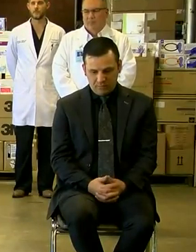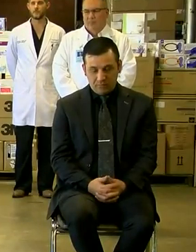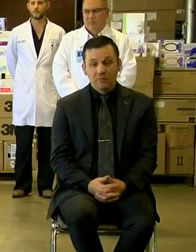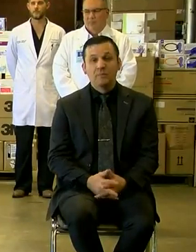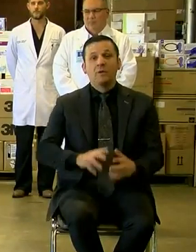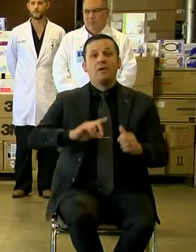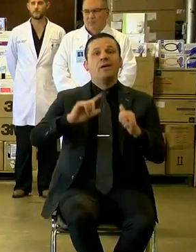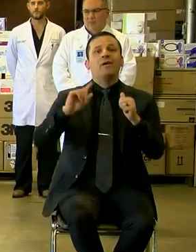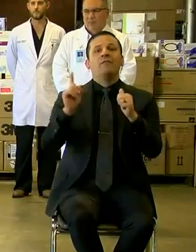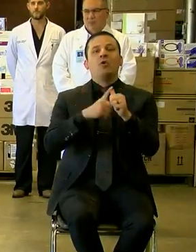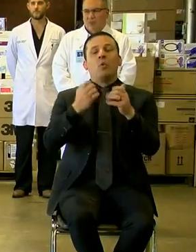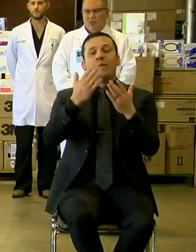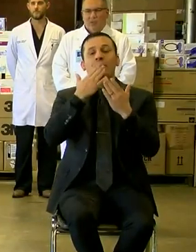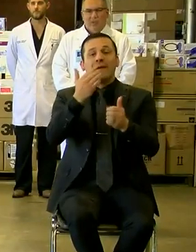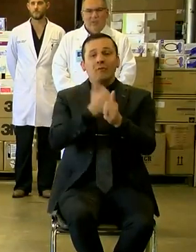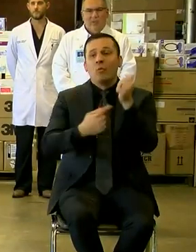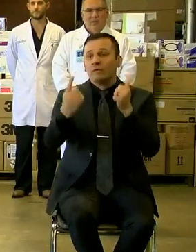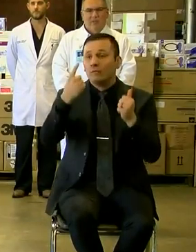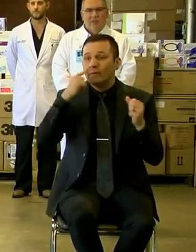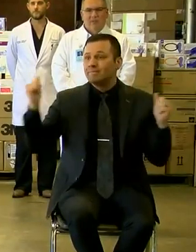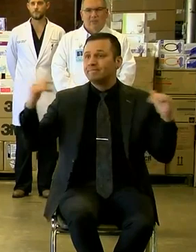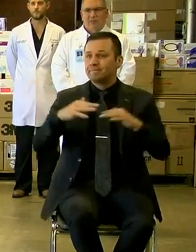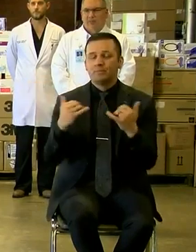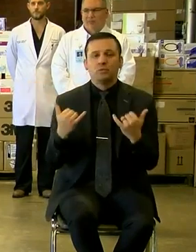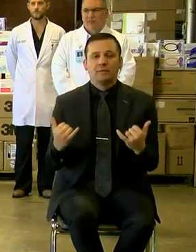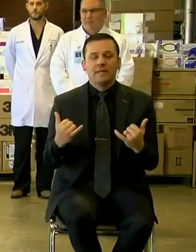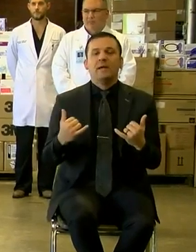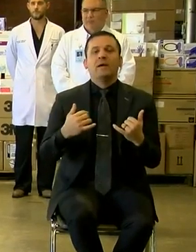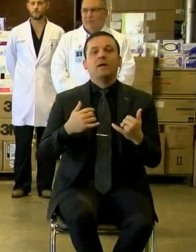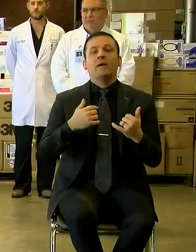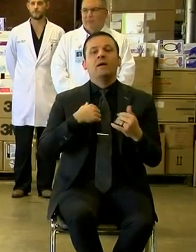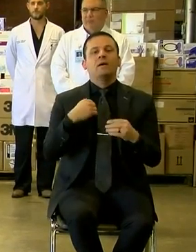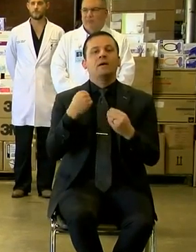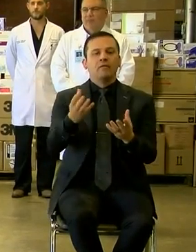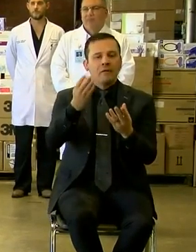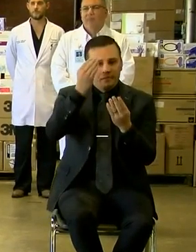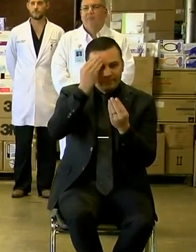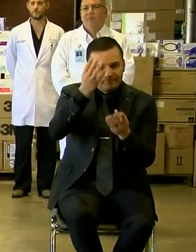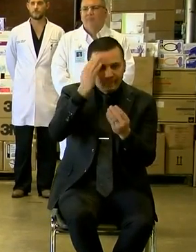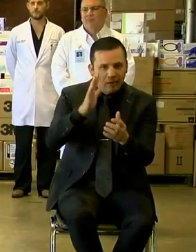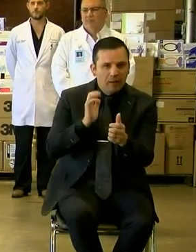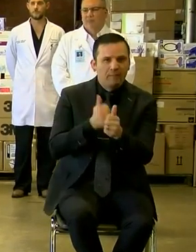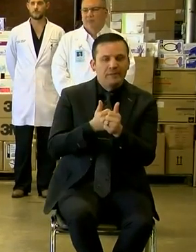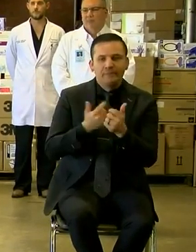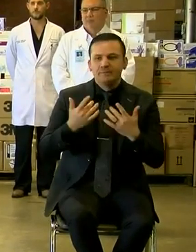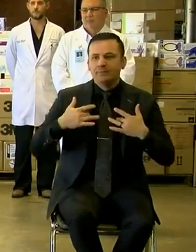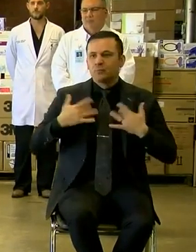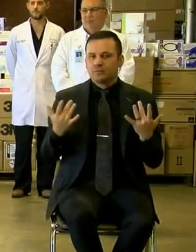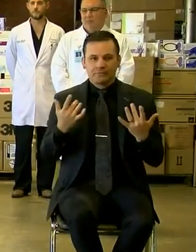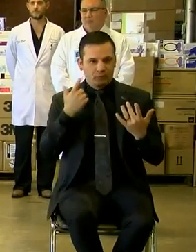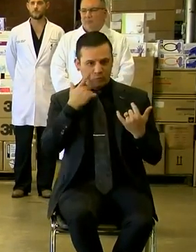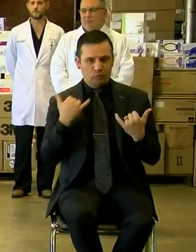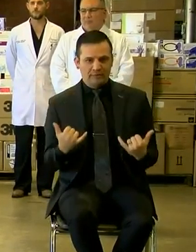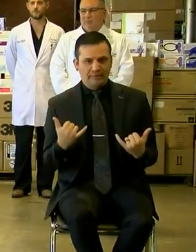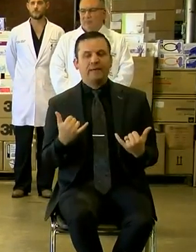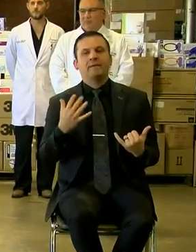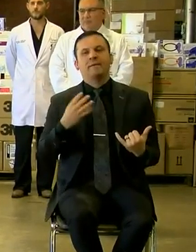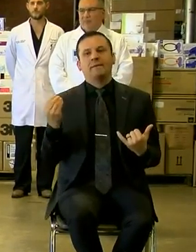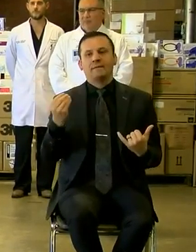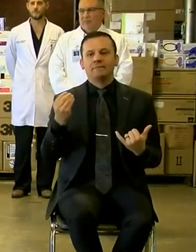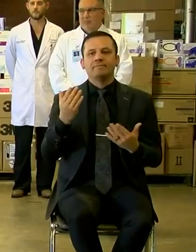First I want to thank everybody for being here today as I provide you an update on where we are as of today as well as